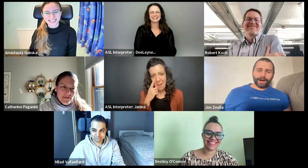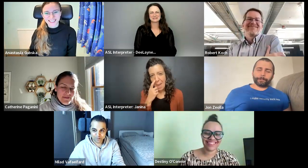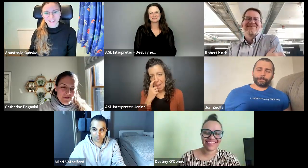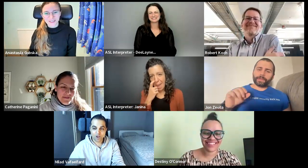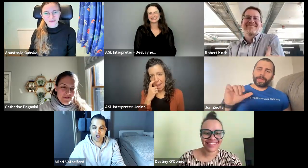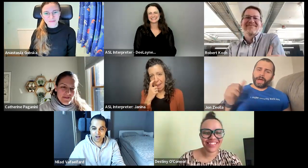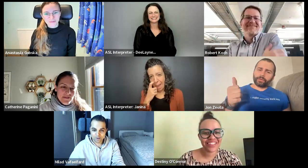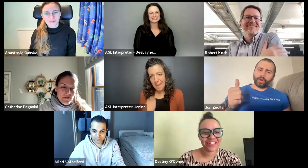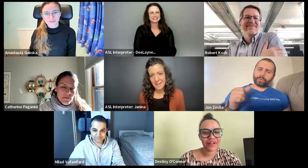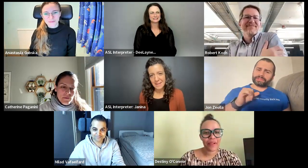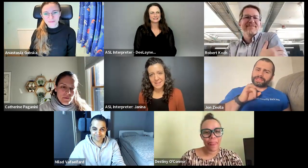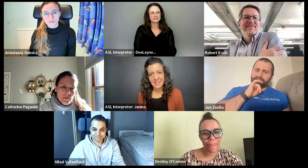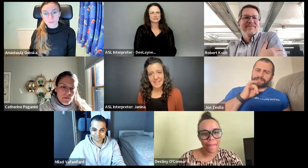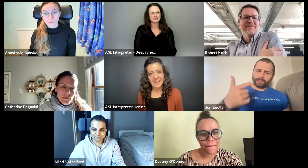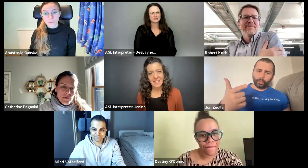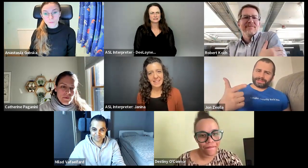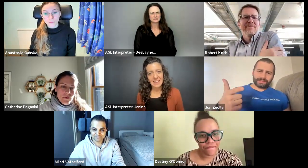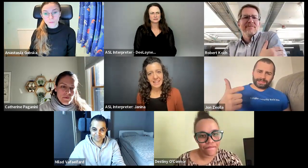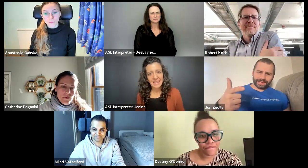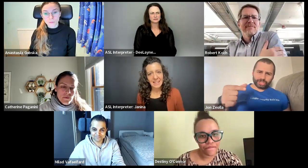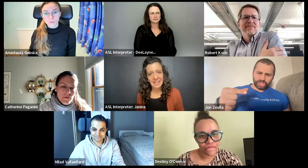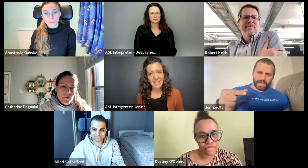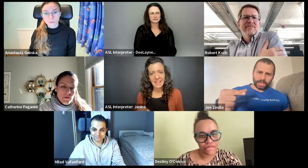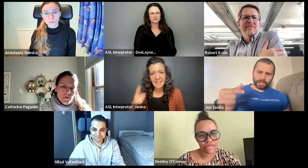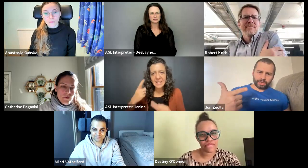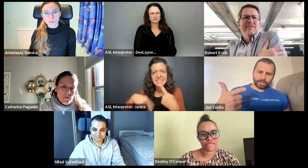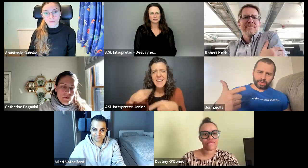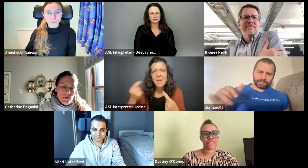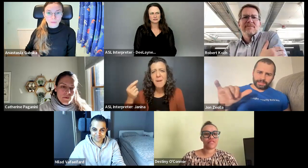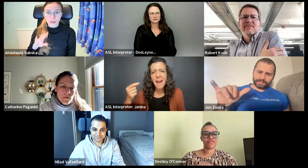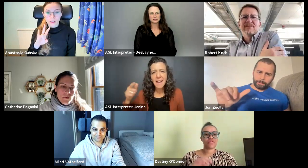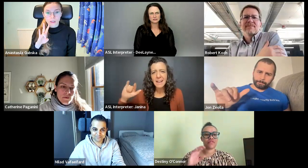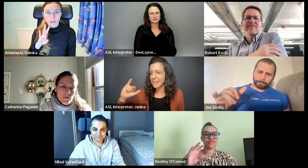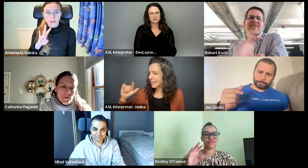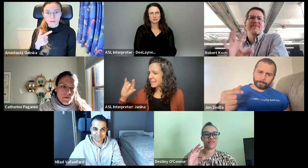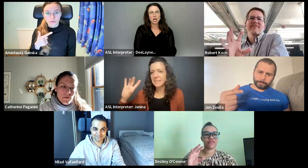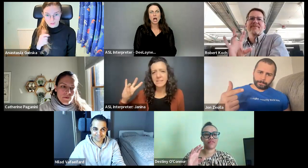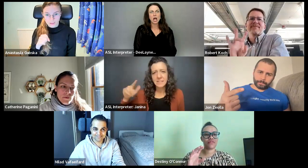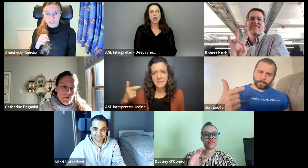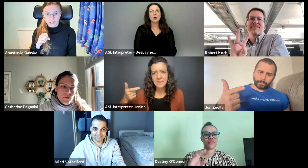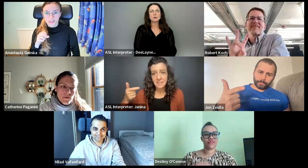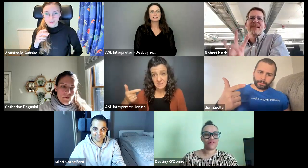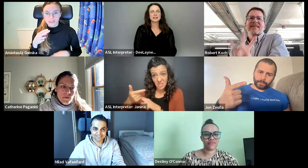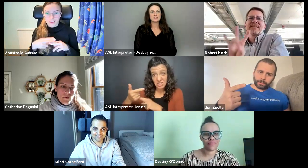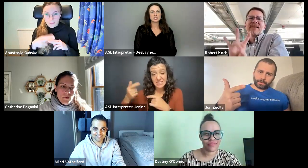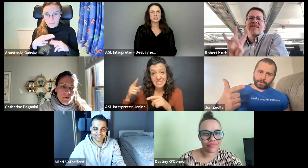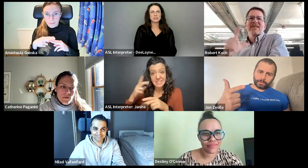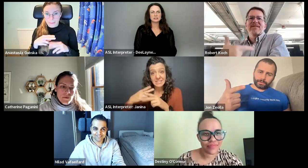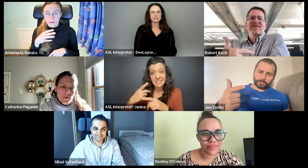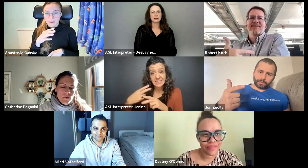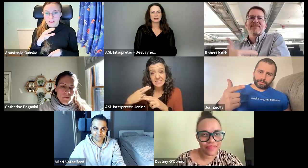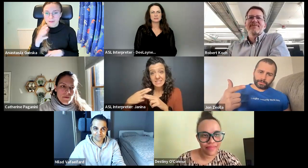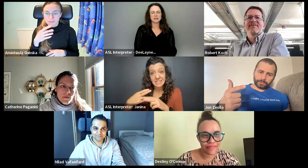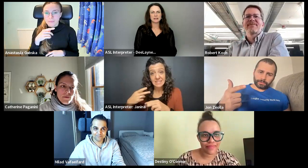Um, another one was, is what is, is that G? Is it the same? Oh, seven G